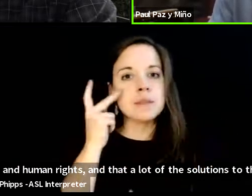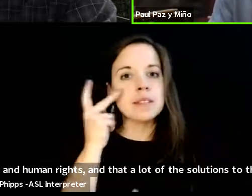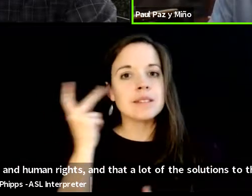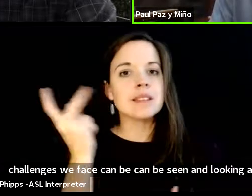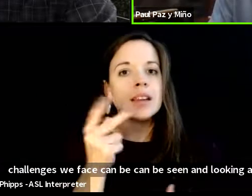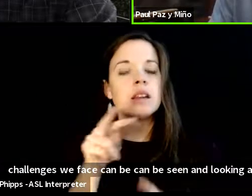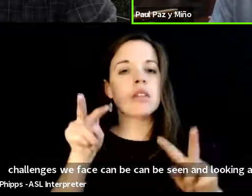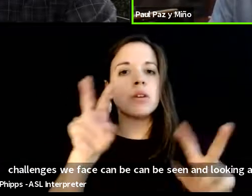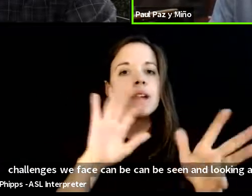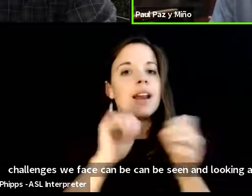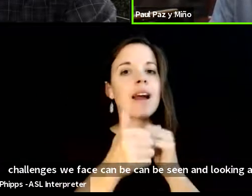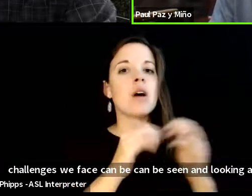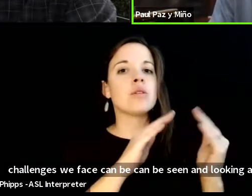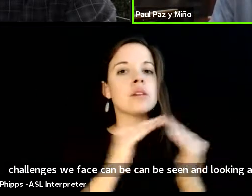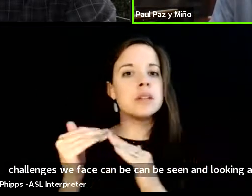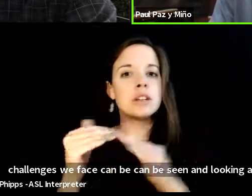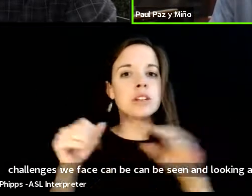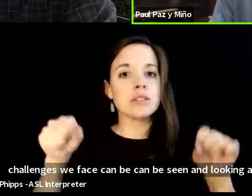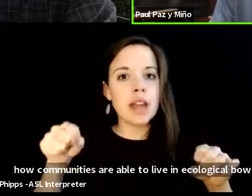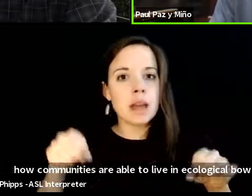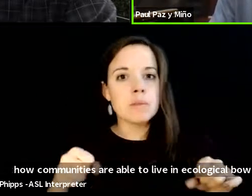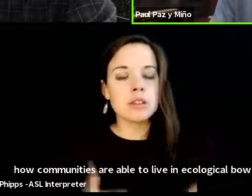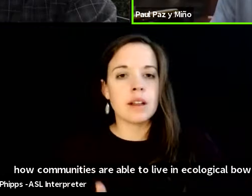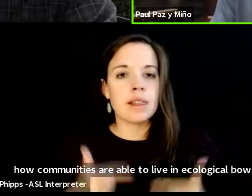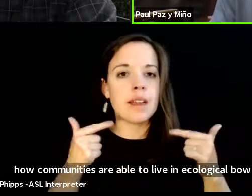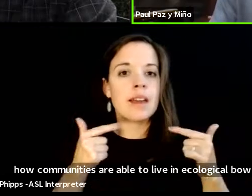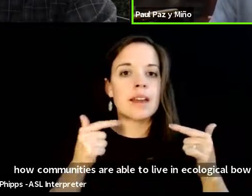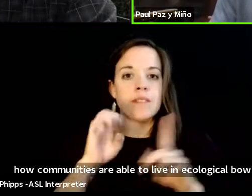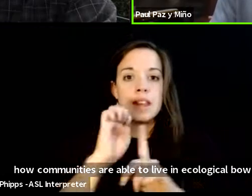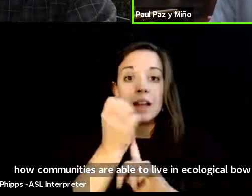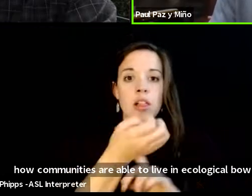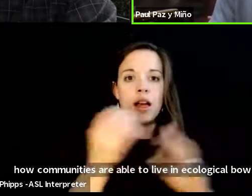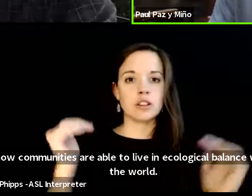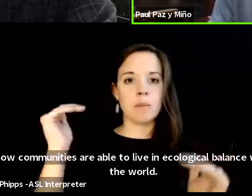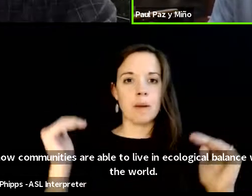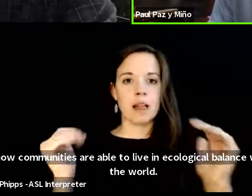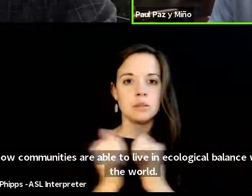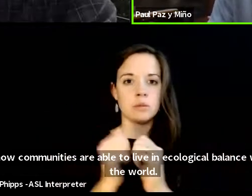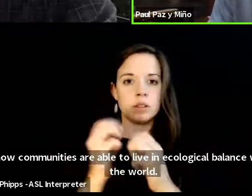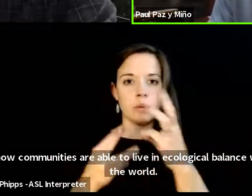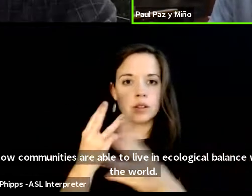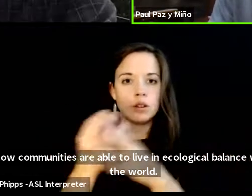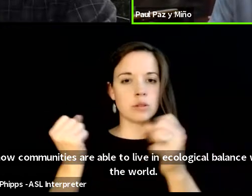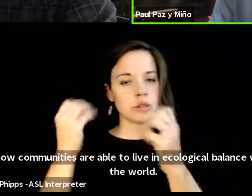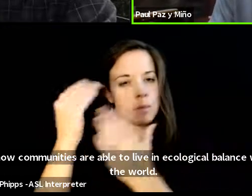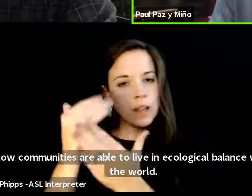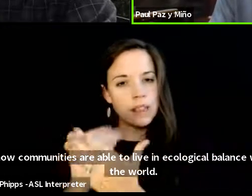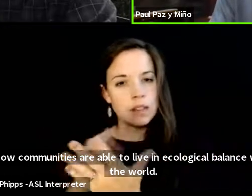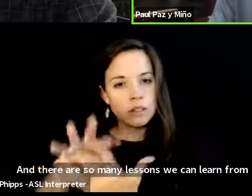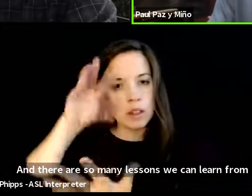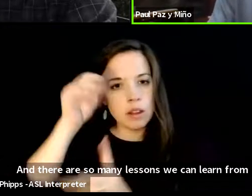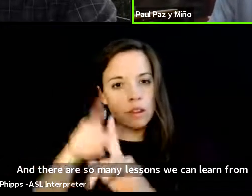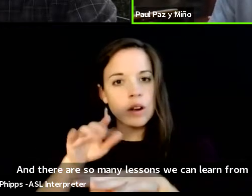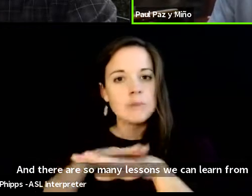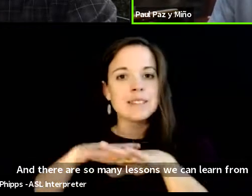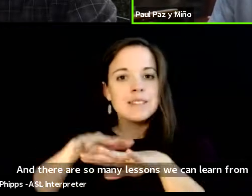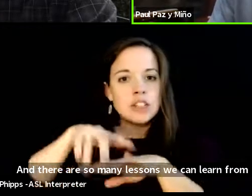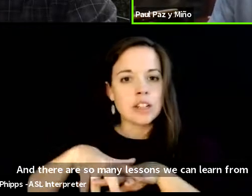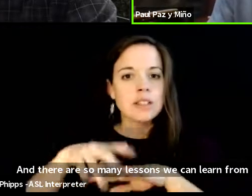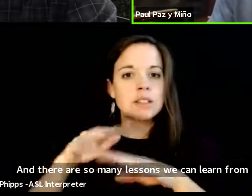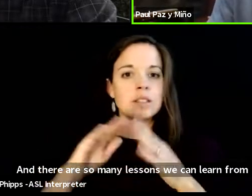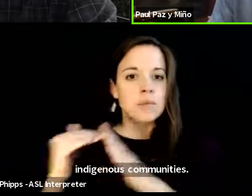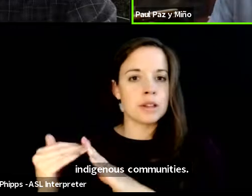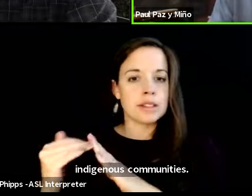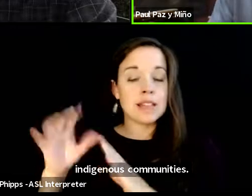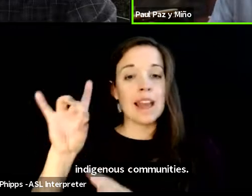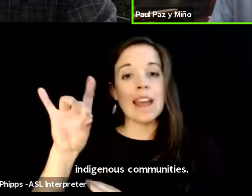how communities are able to live in ecological balance with the world and there are so many lessons we can learn from indigenous communities eighty percent